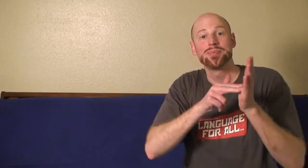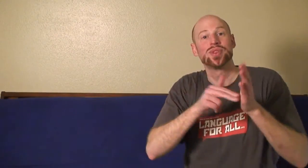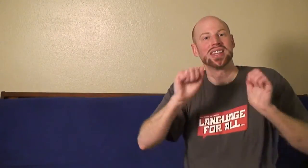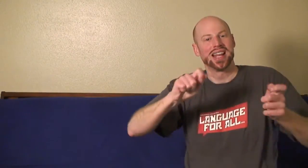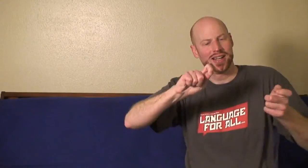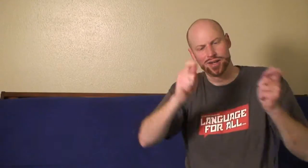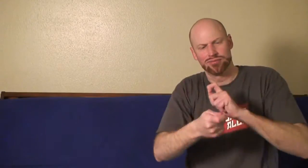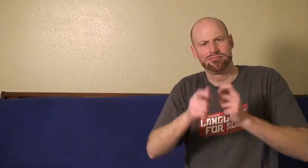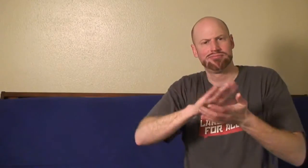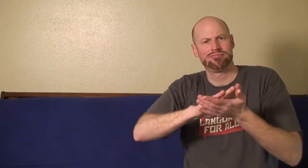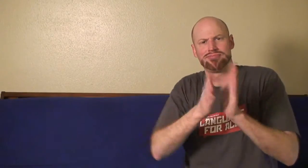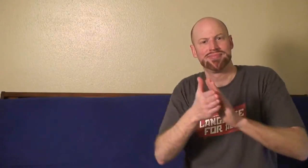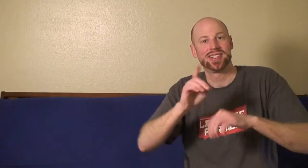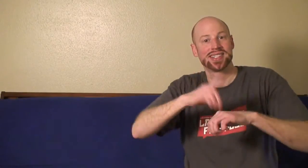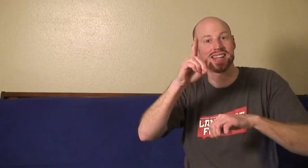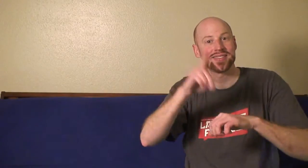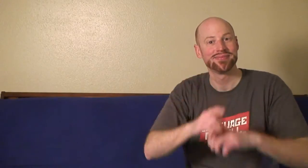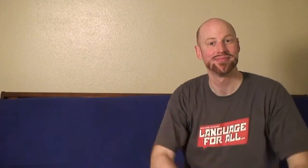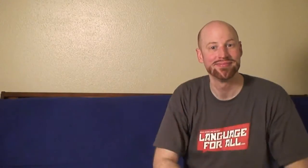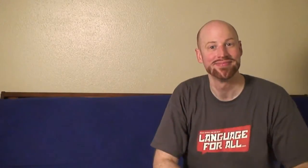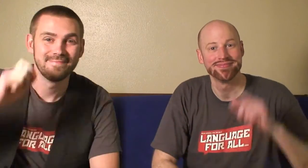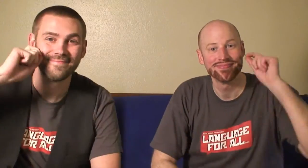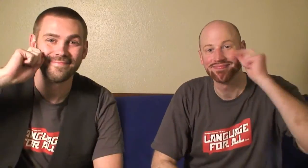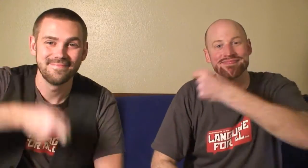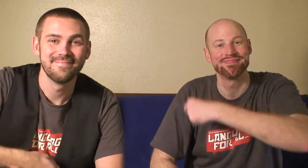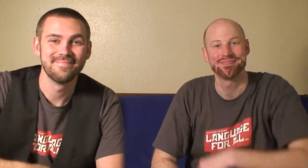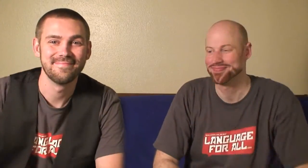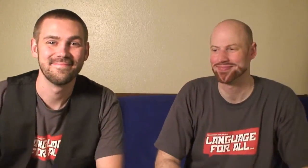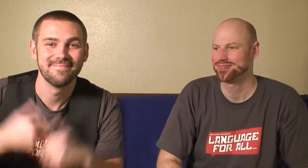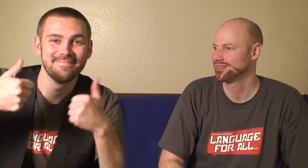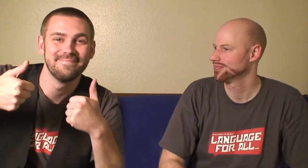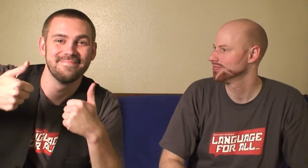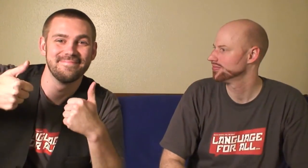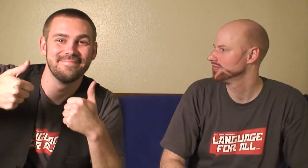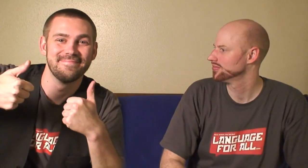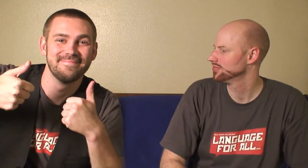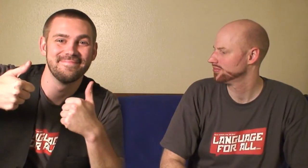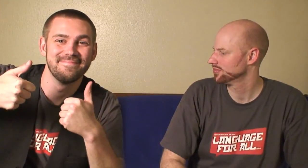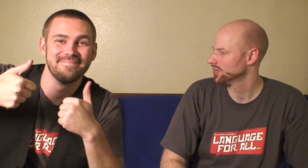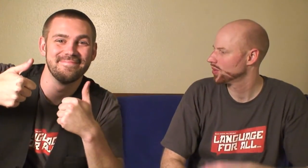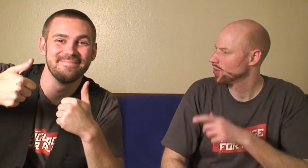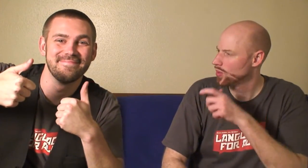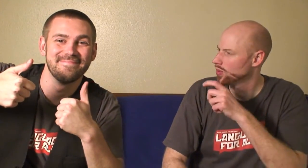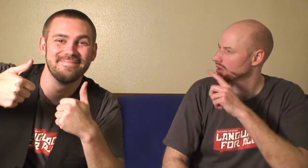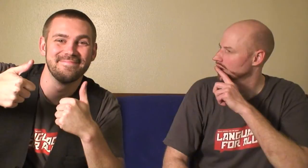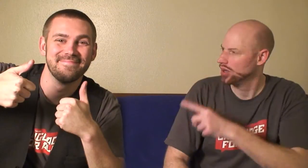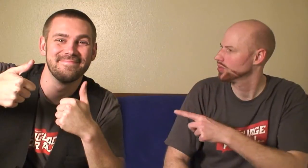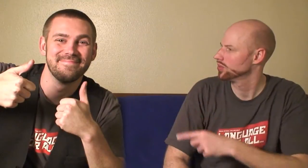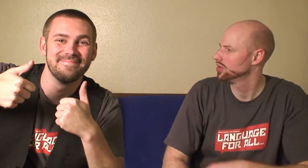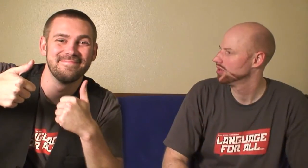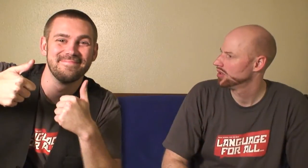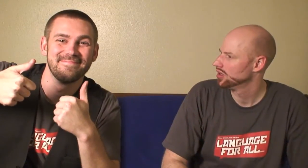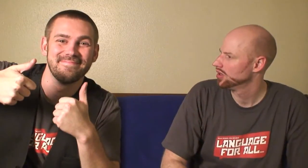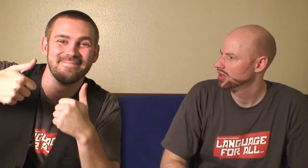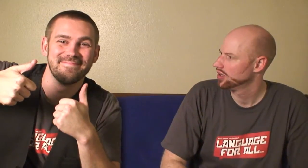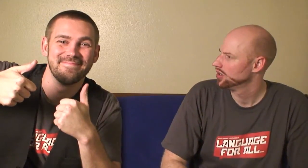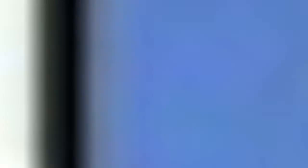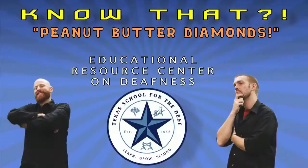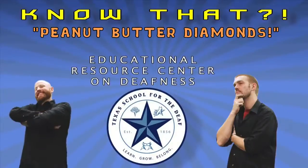that's how peanut butter can be turned into a diamond. Cool! What? Who are you? Good-bye!